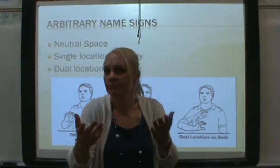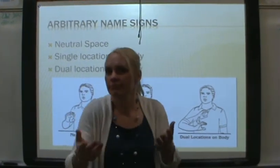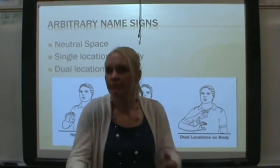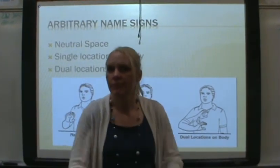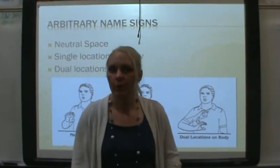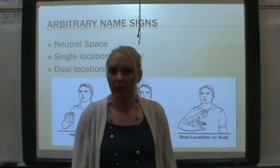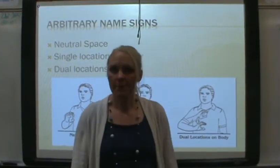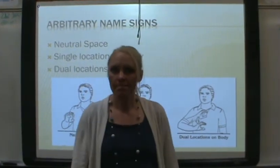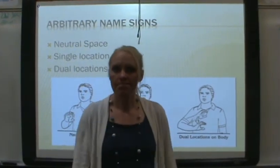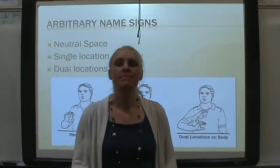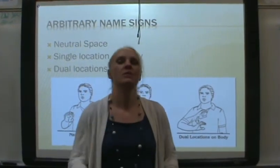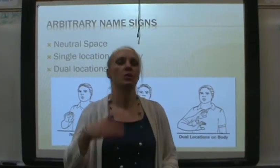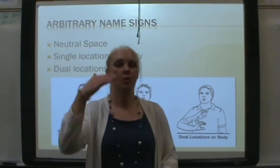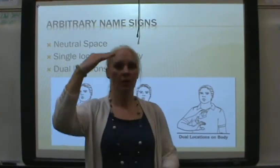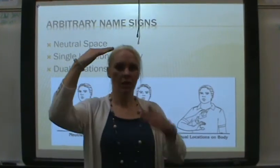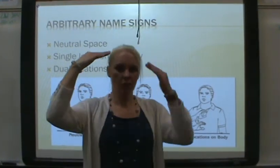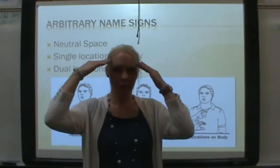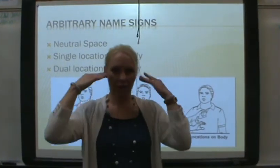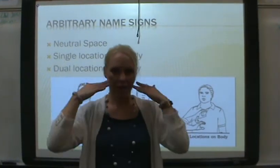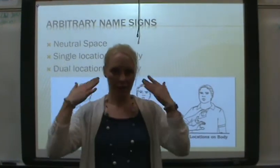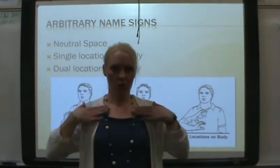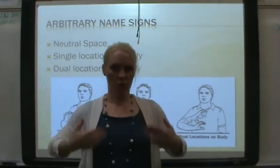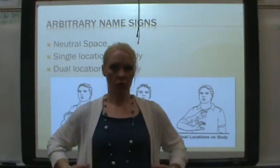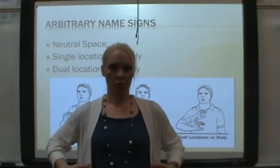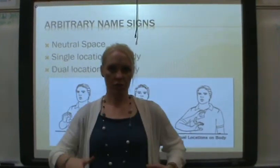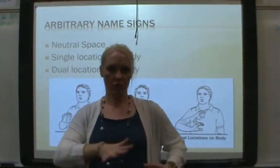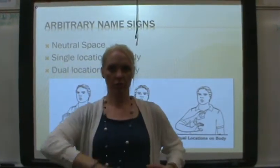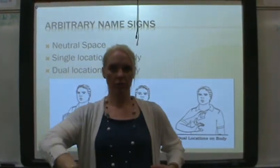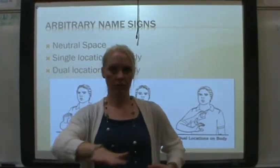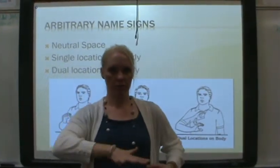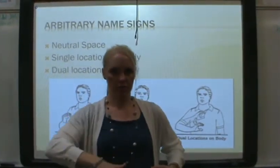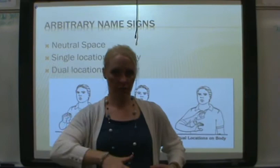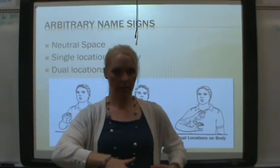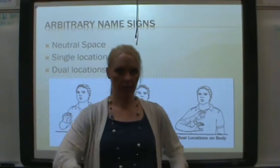Okay? So, head, torso, area.